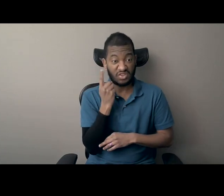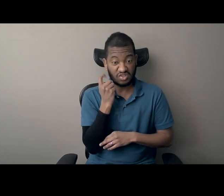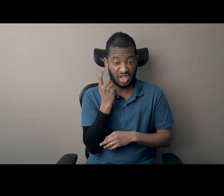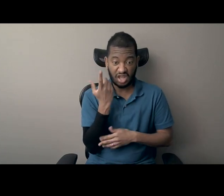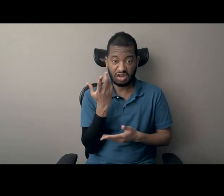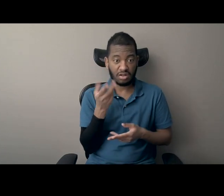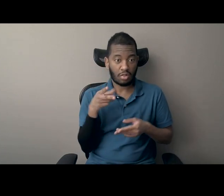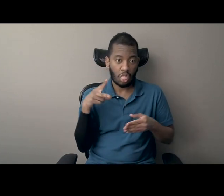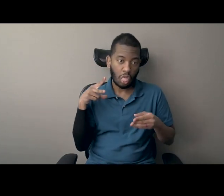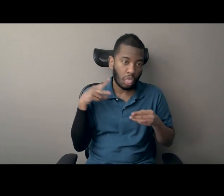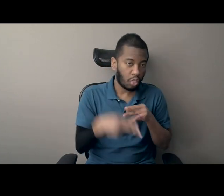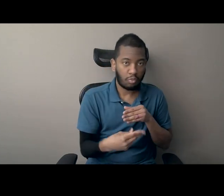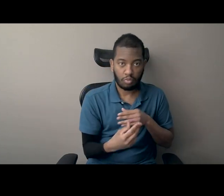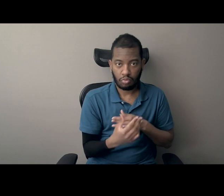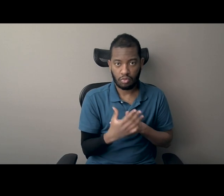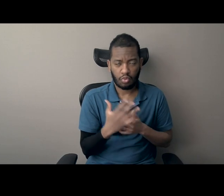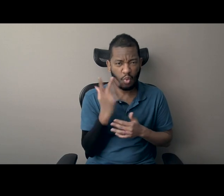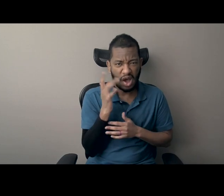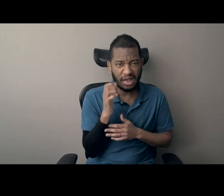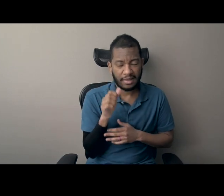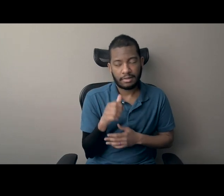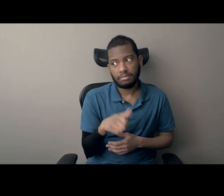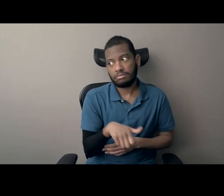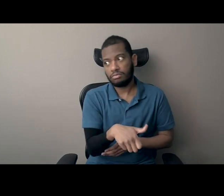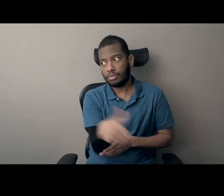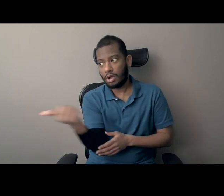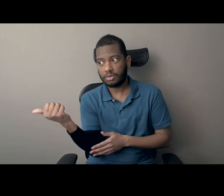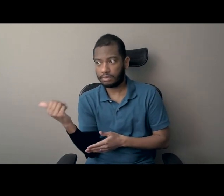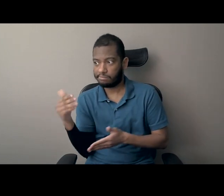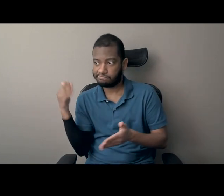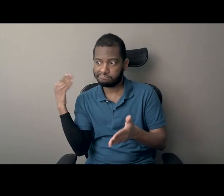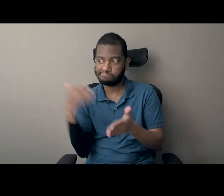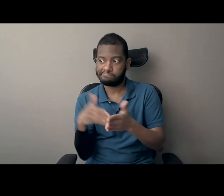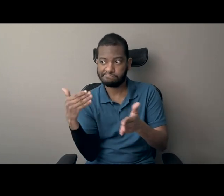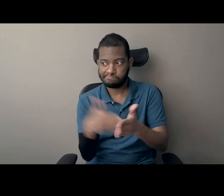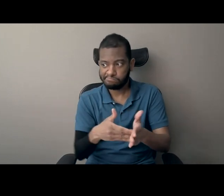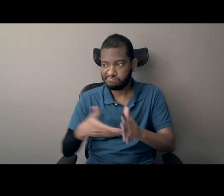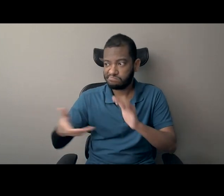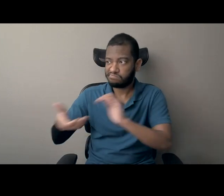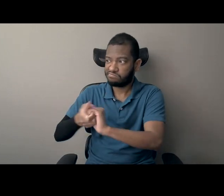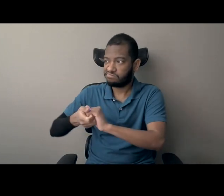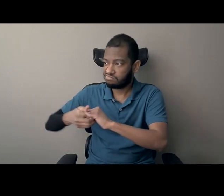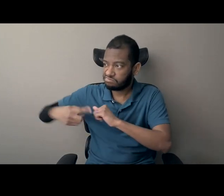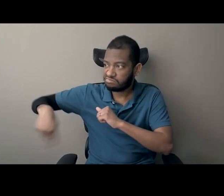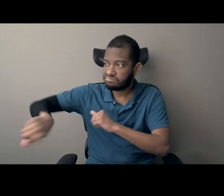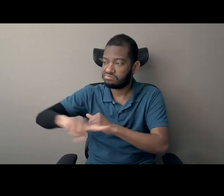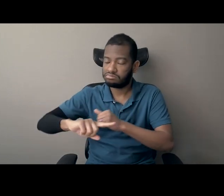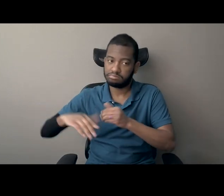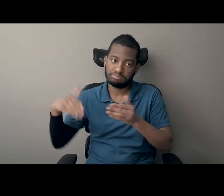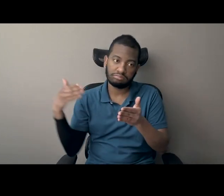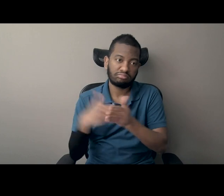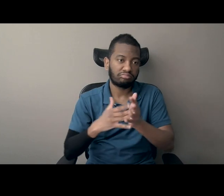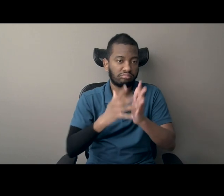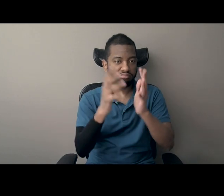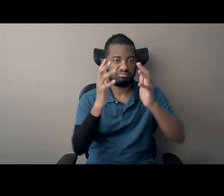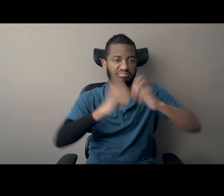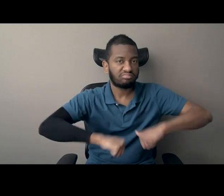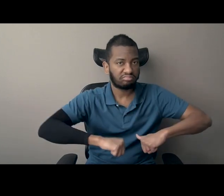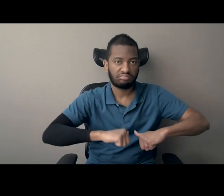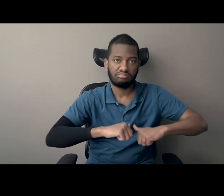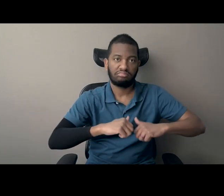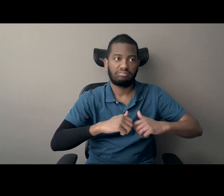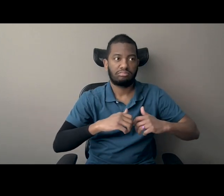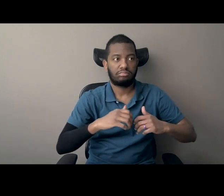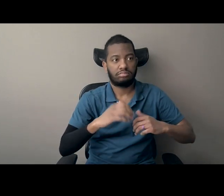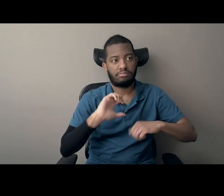supremacists across regions who united against Black power and multiracial democracy, who united to instead establish and enforce